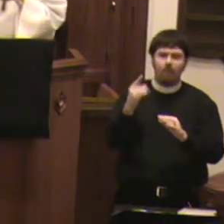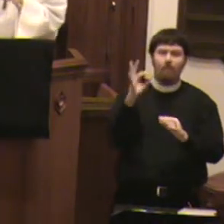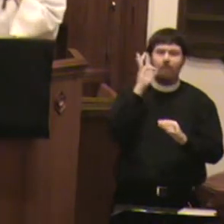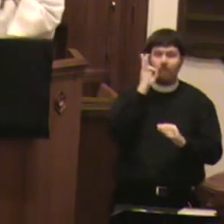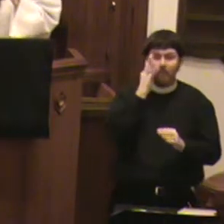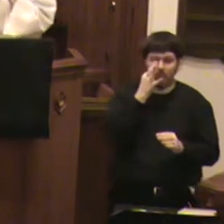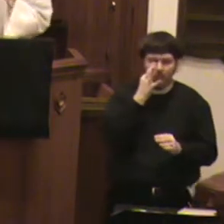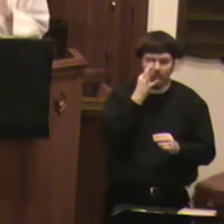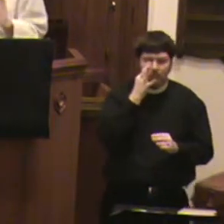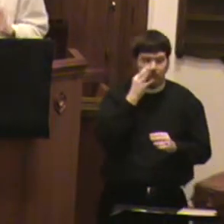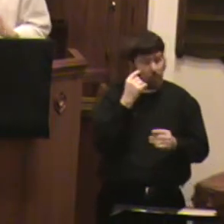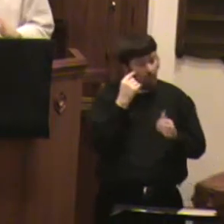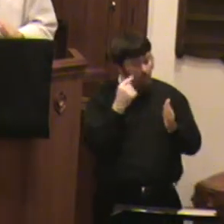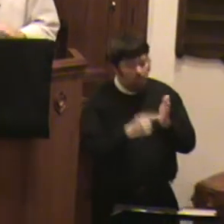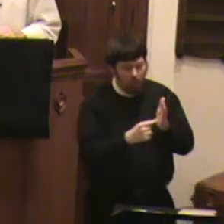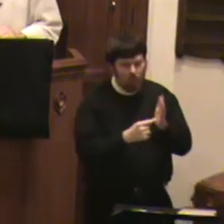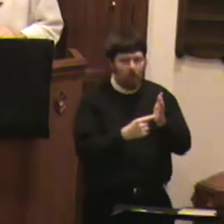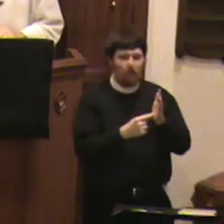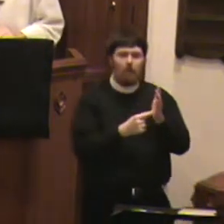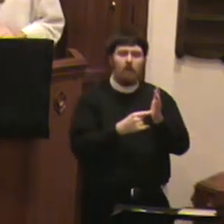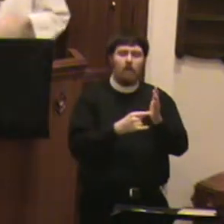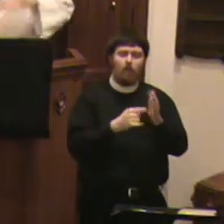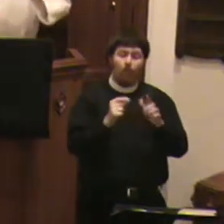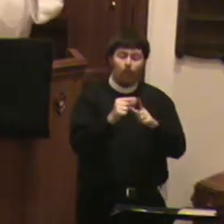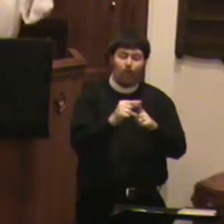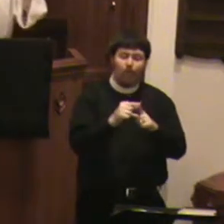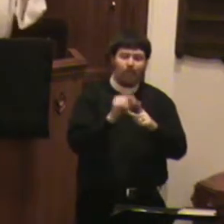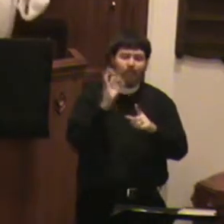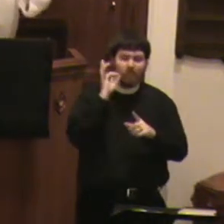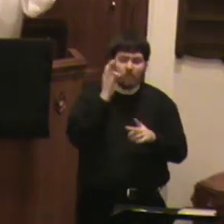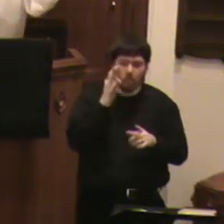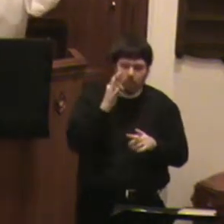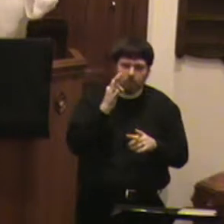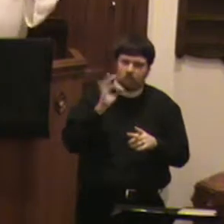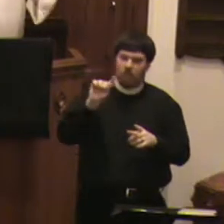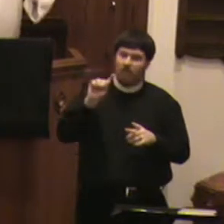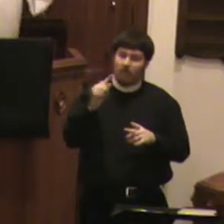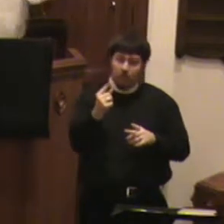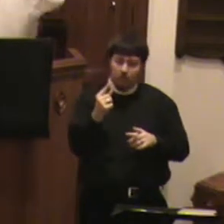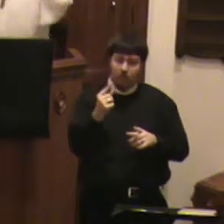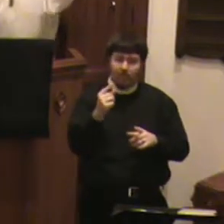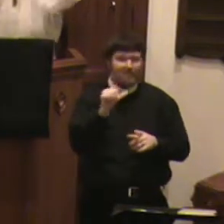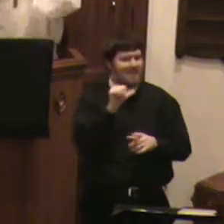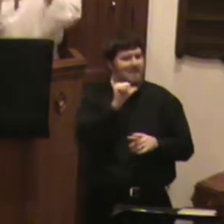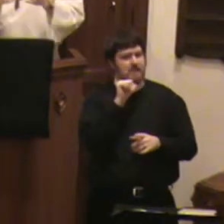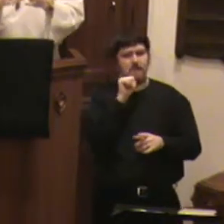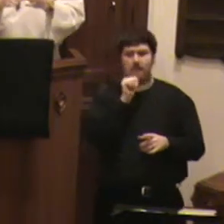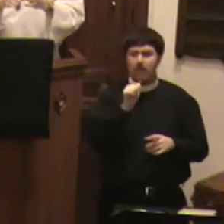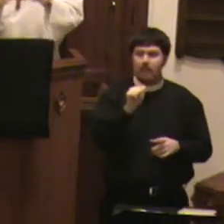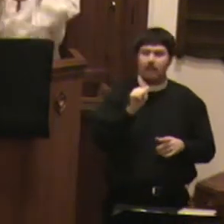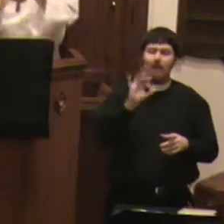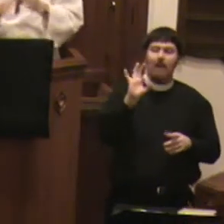word is singular. So he's not talking about nine different fruits, plural,